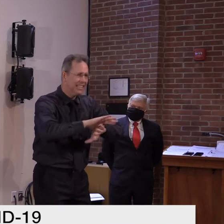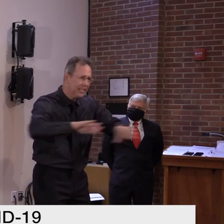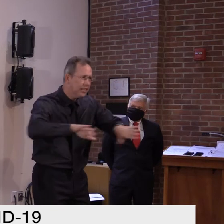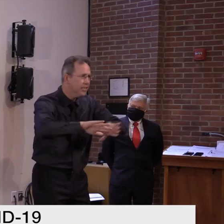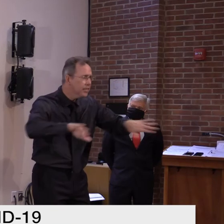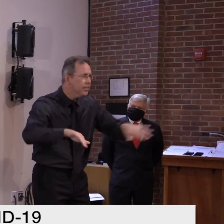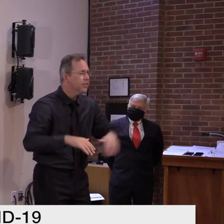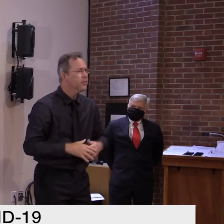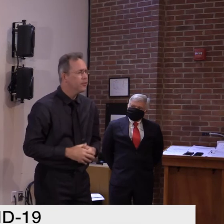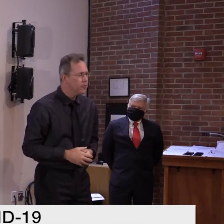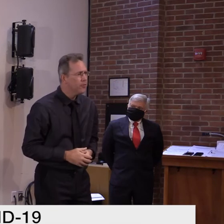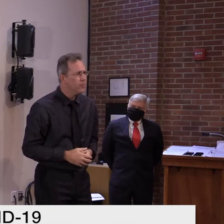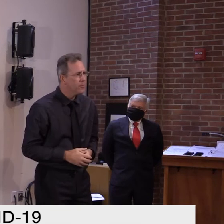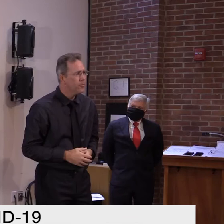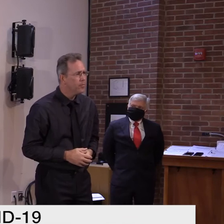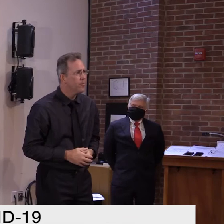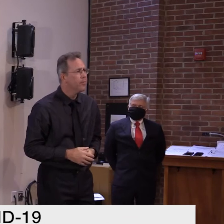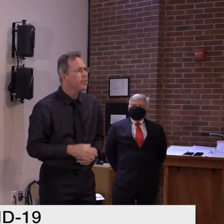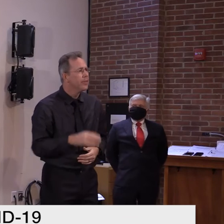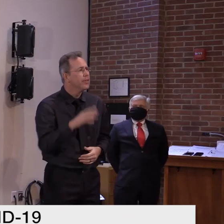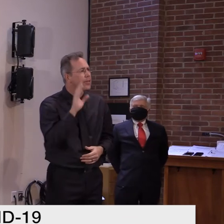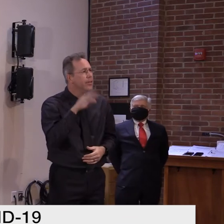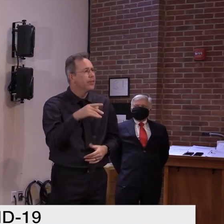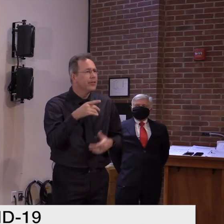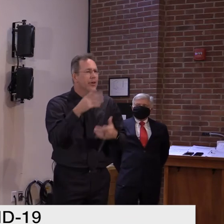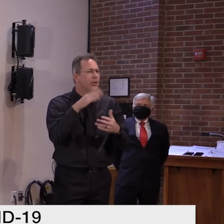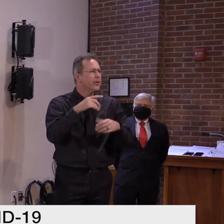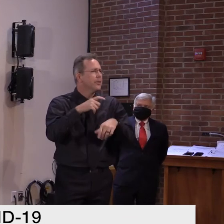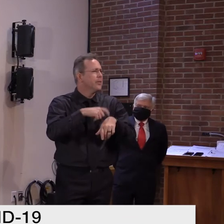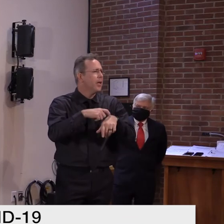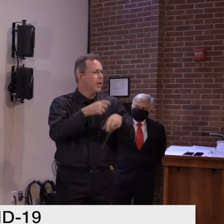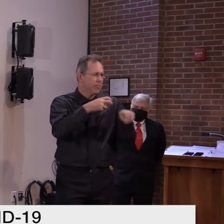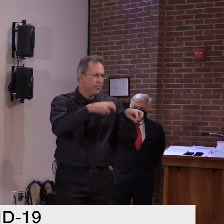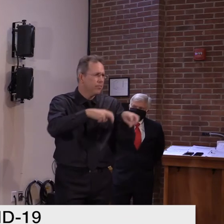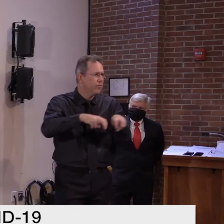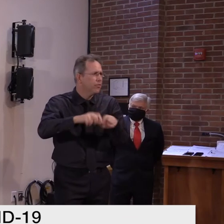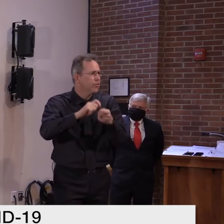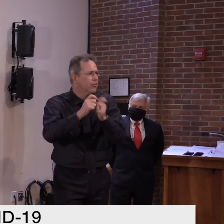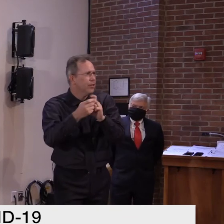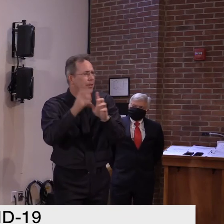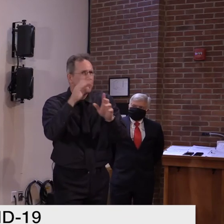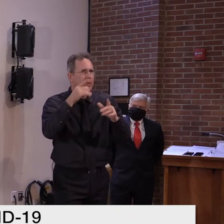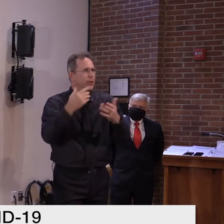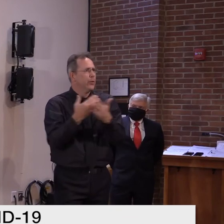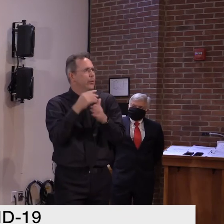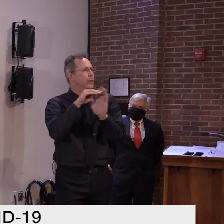period, especially this weekend, um, be prepared to, to, um,